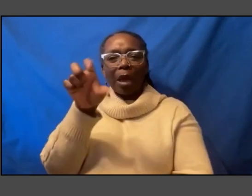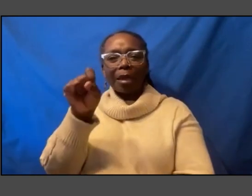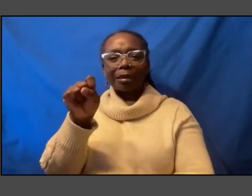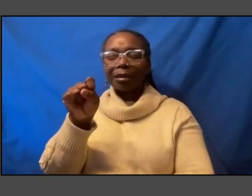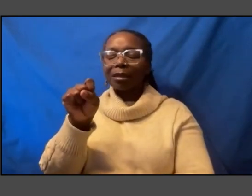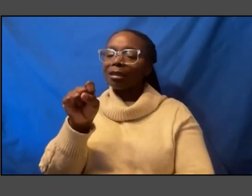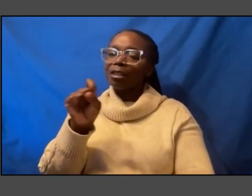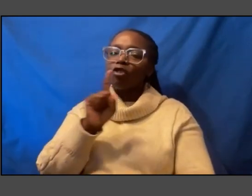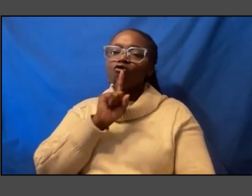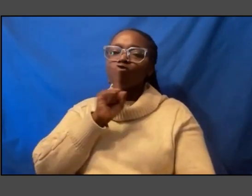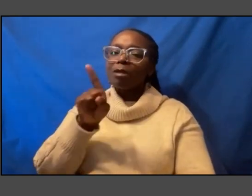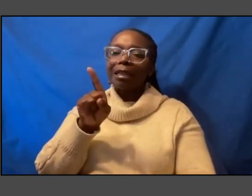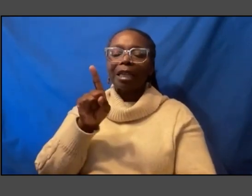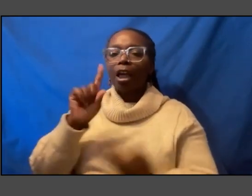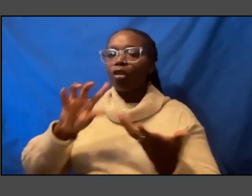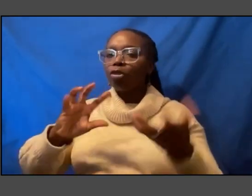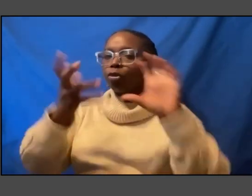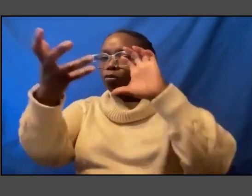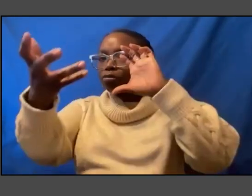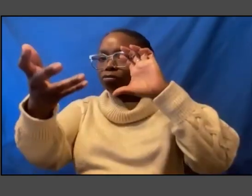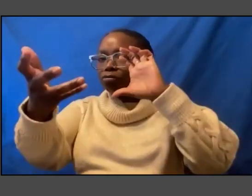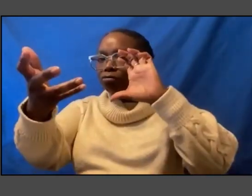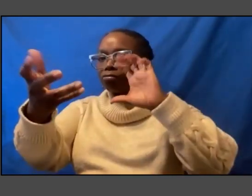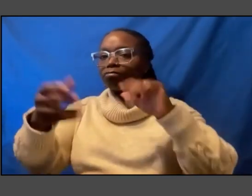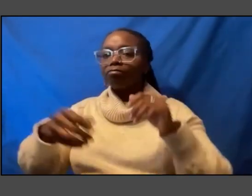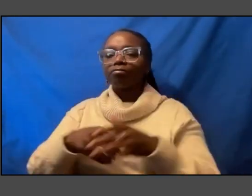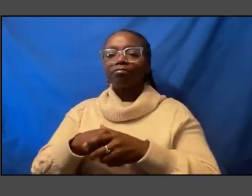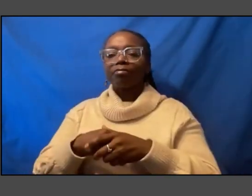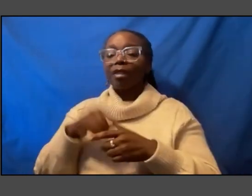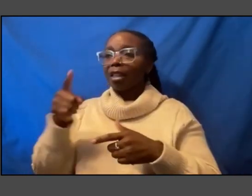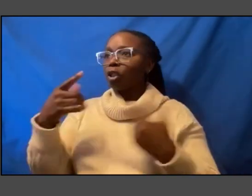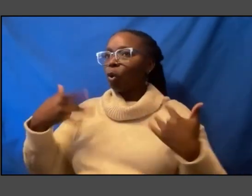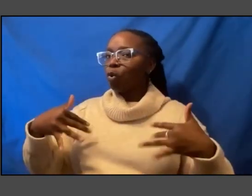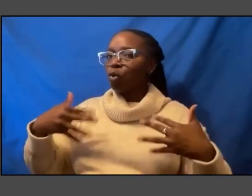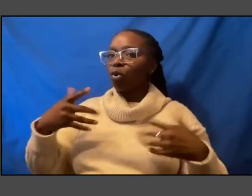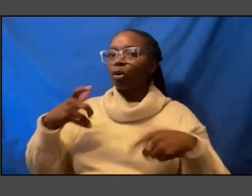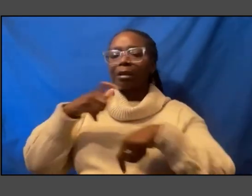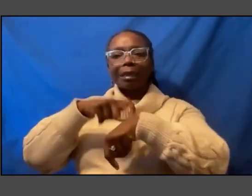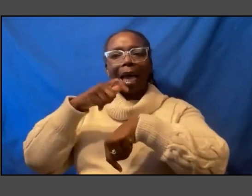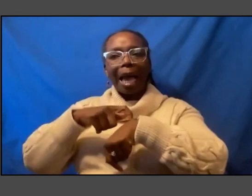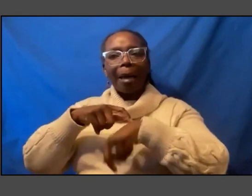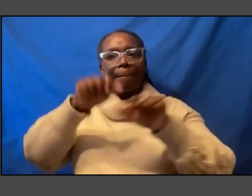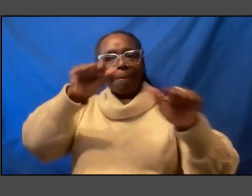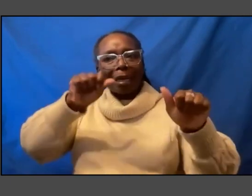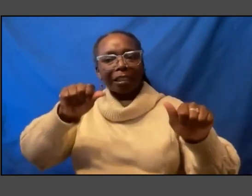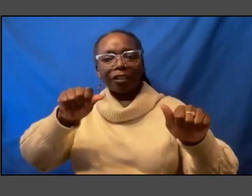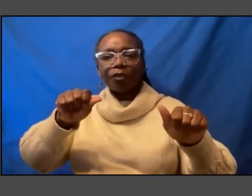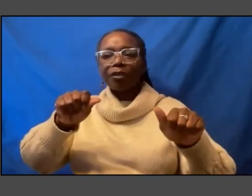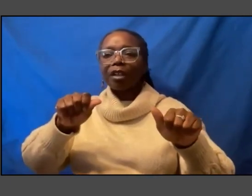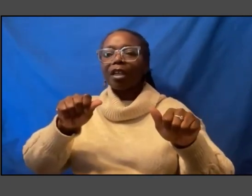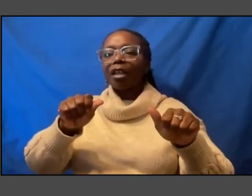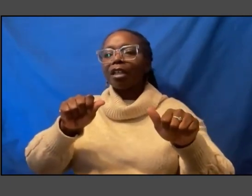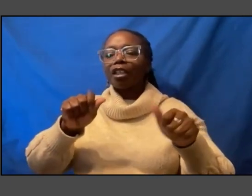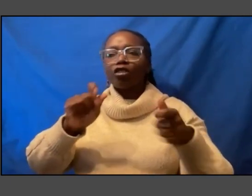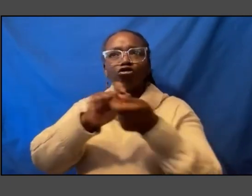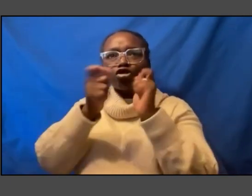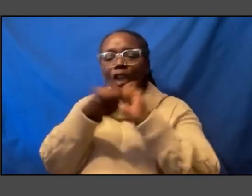this is an energizing time one of possibility for widespread change and evolution some of which has already